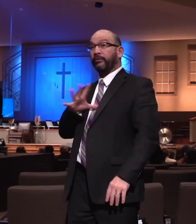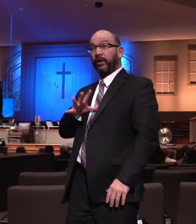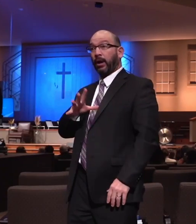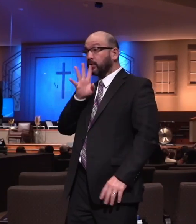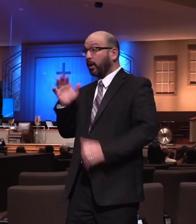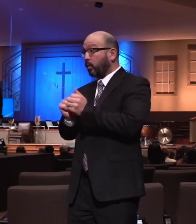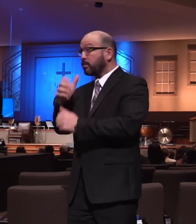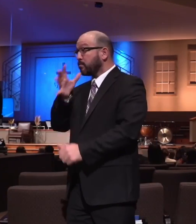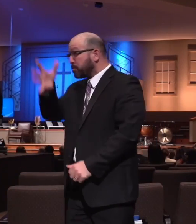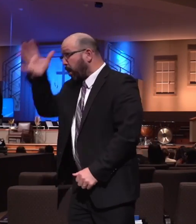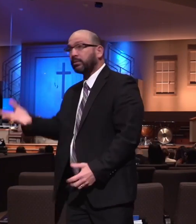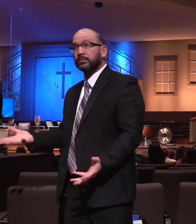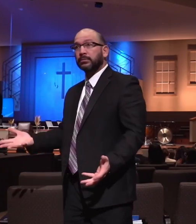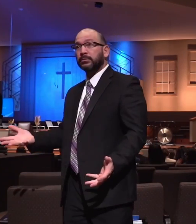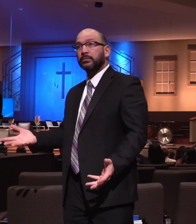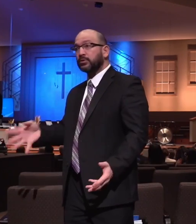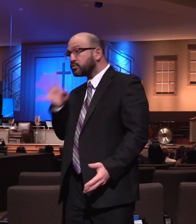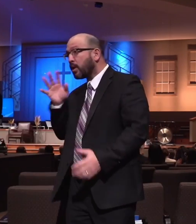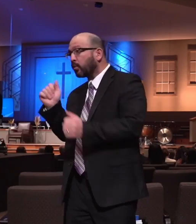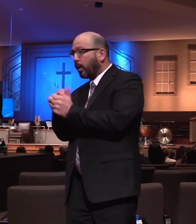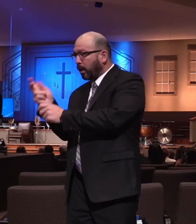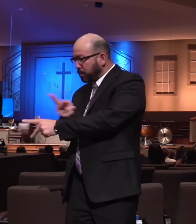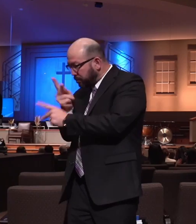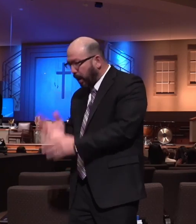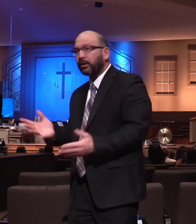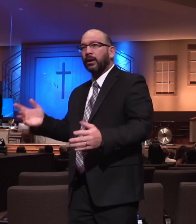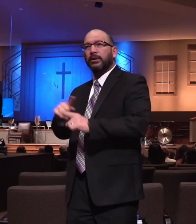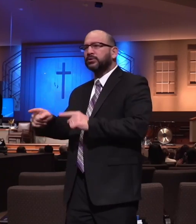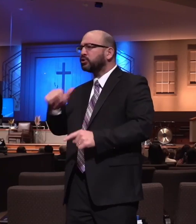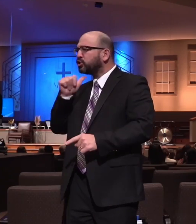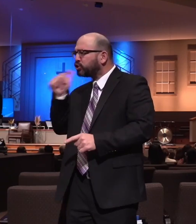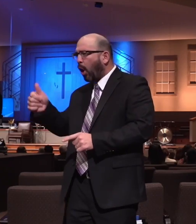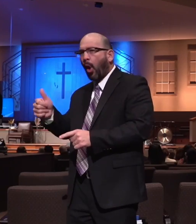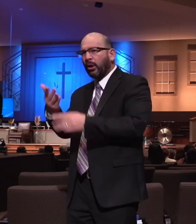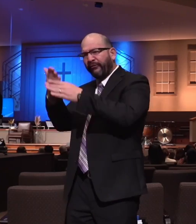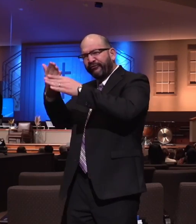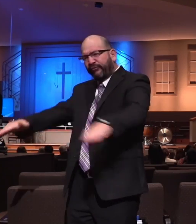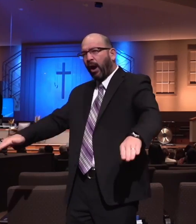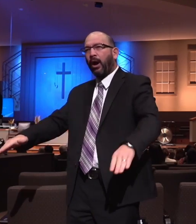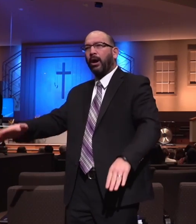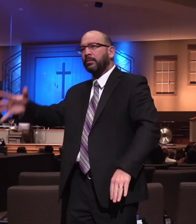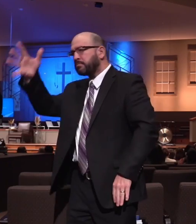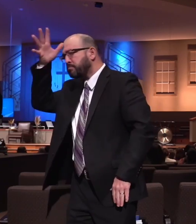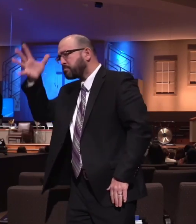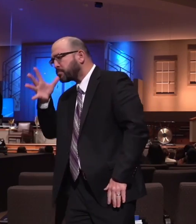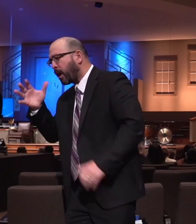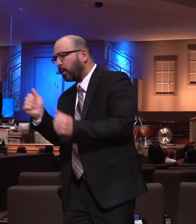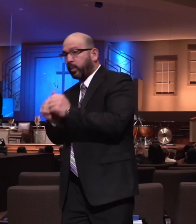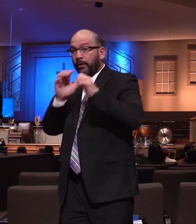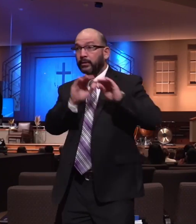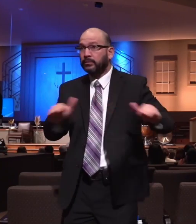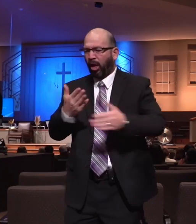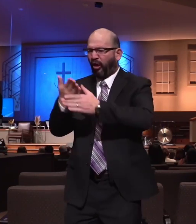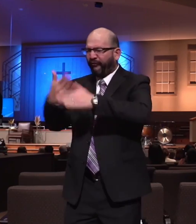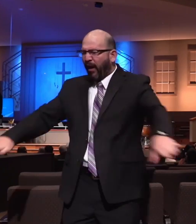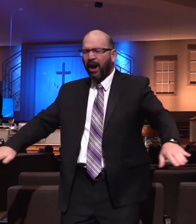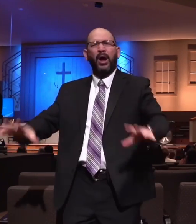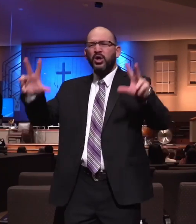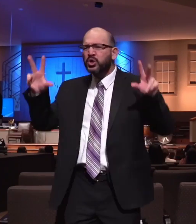parent. You may talk to me as pastor, talk to someone else. But you do not start driving a wedge between mom and dad and their kids. Even if things aren't